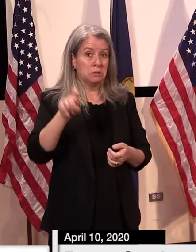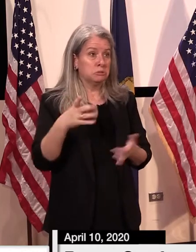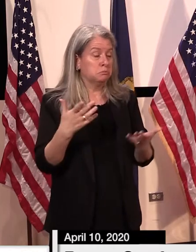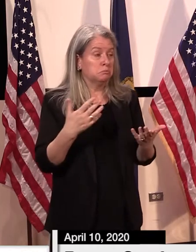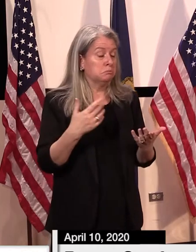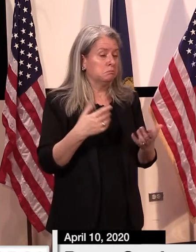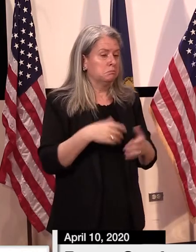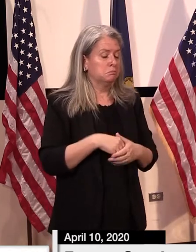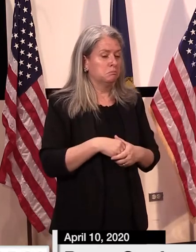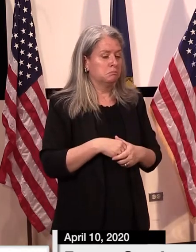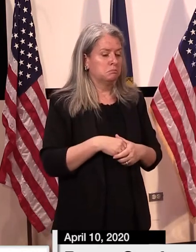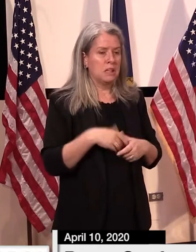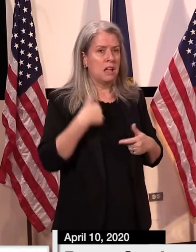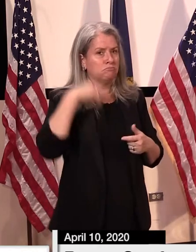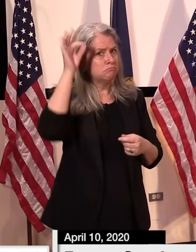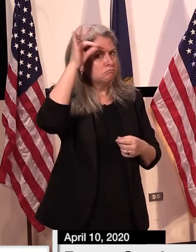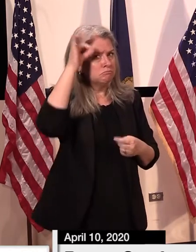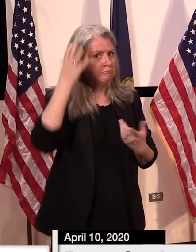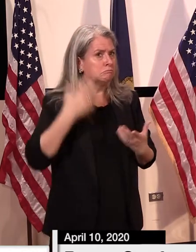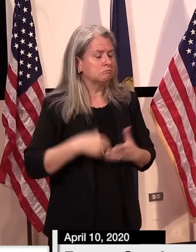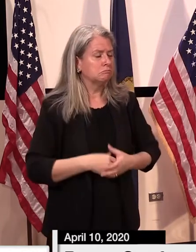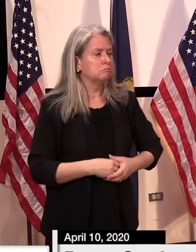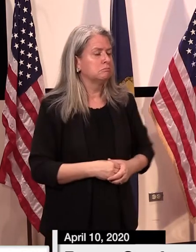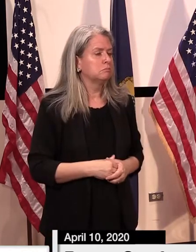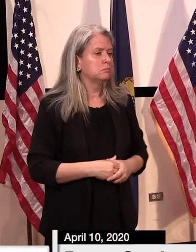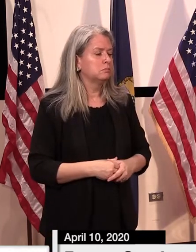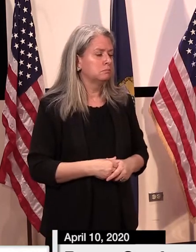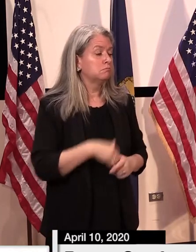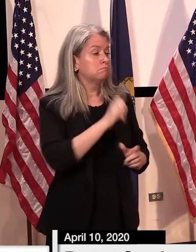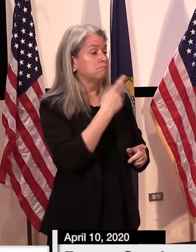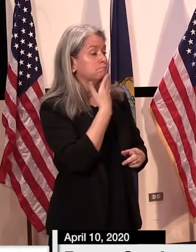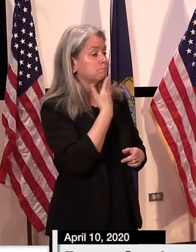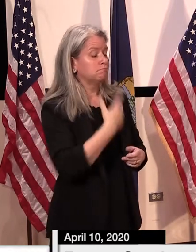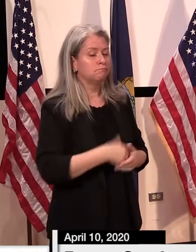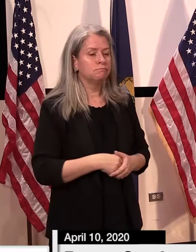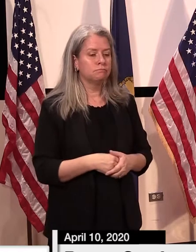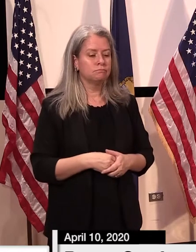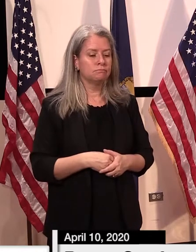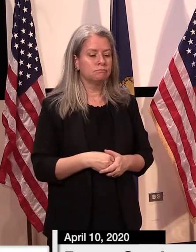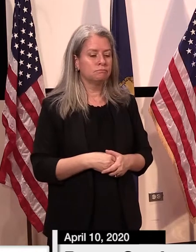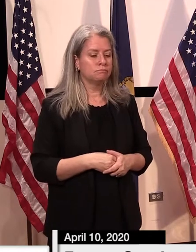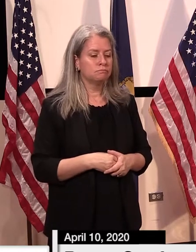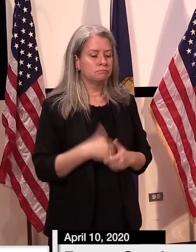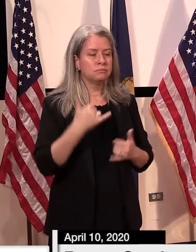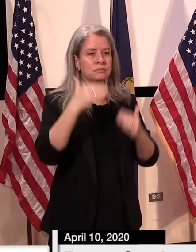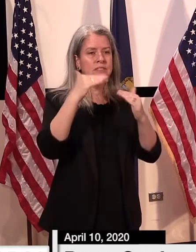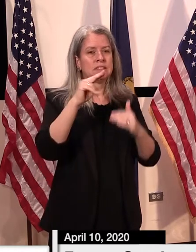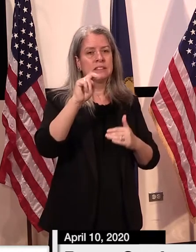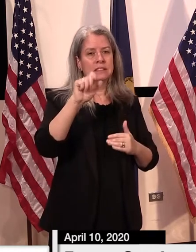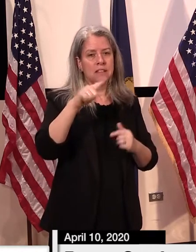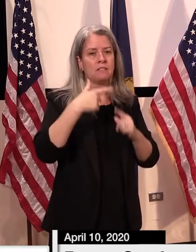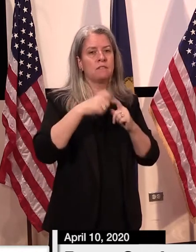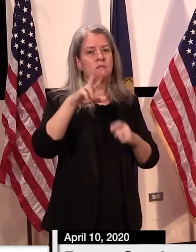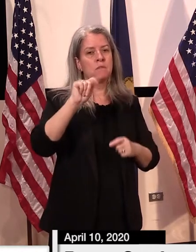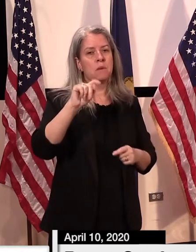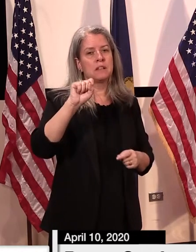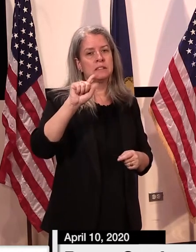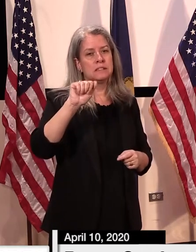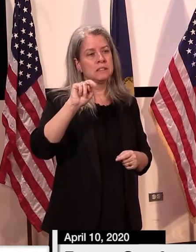I haven't, I'm not aware of that. Thanks very much. Neil, Vermont Standard.